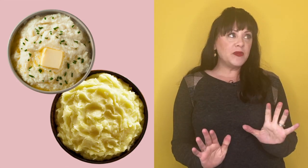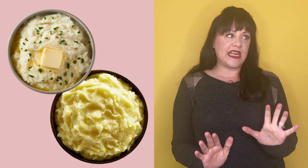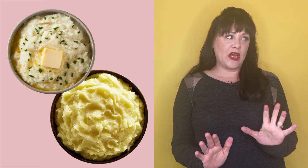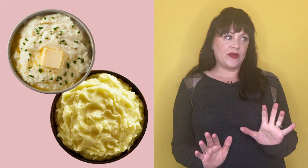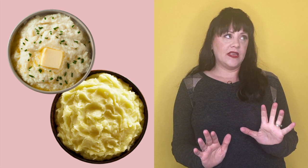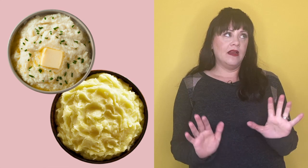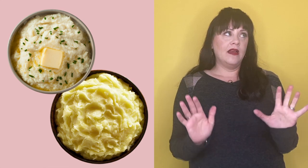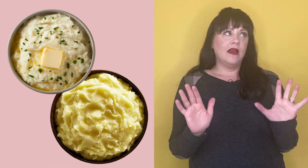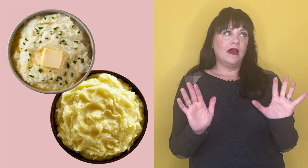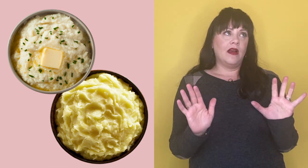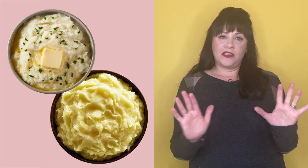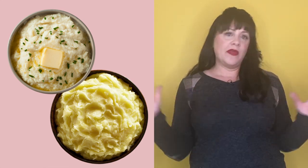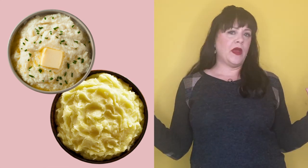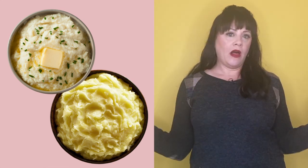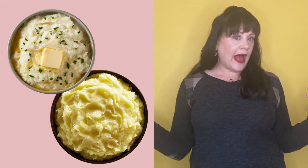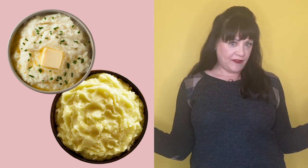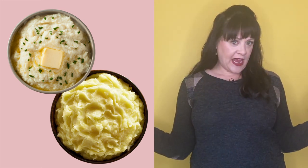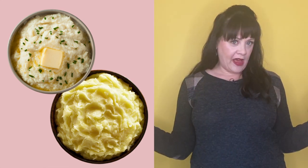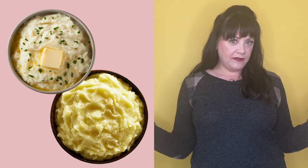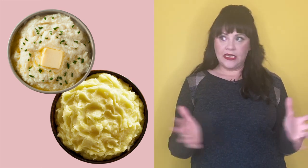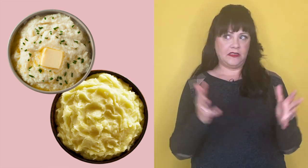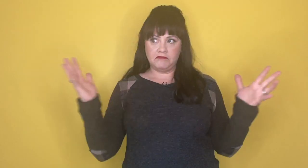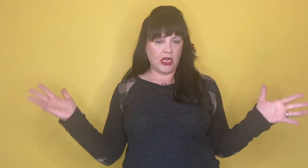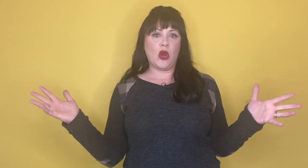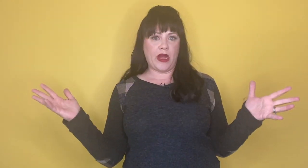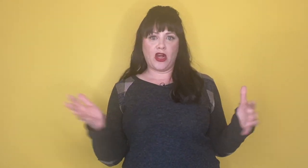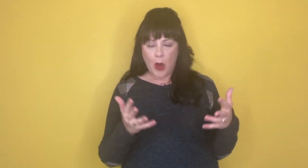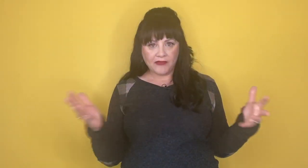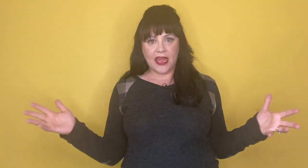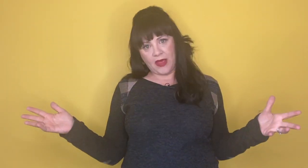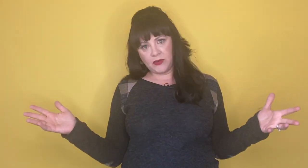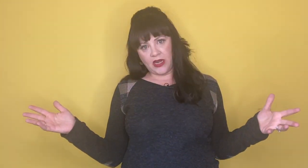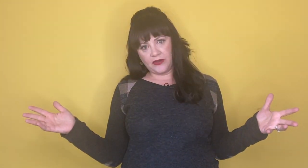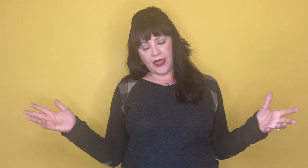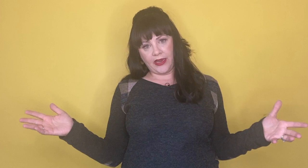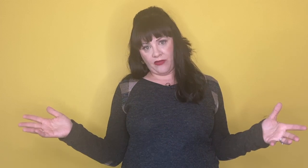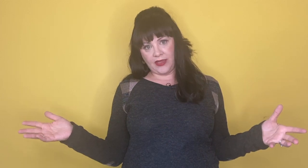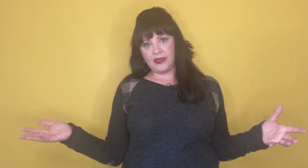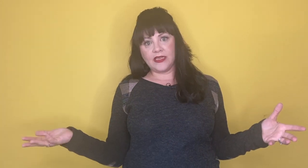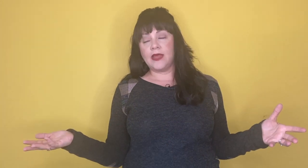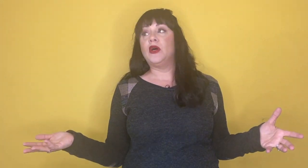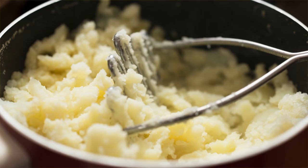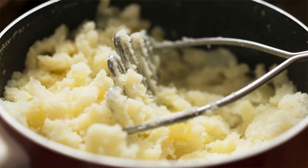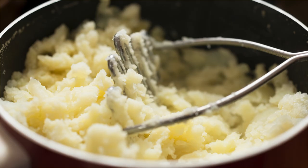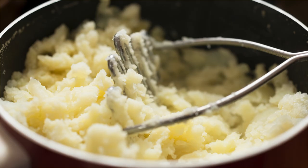potatoes are something we all have to have. It's a no-brainer. You have to have mashed potatoes at your Thanksgiving table. It's a great